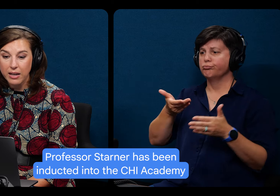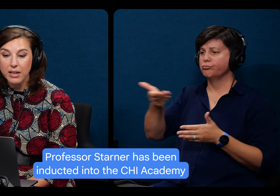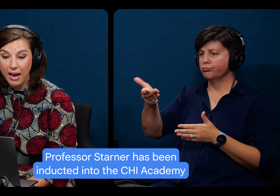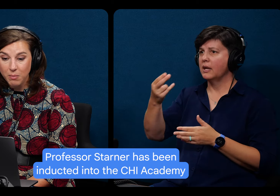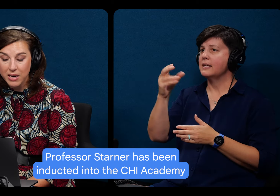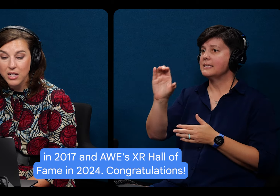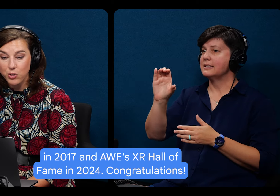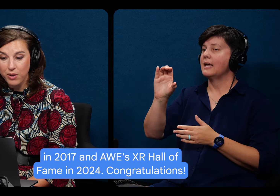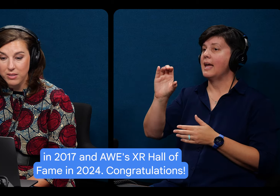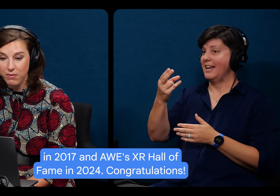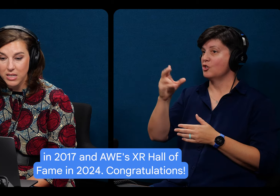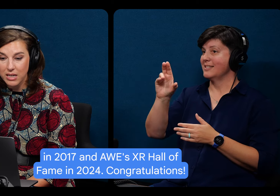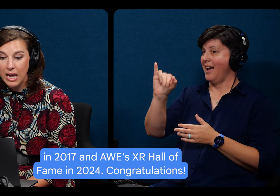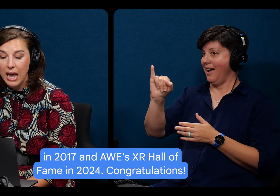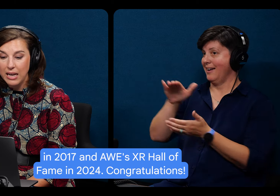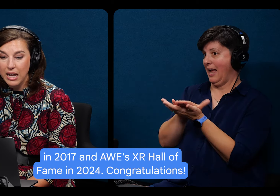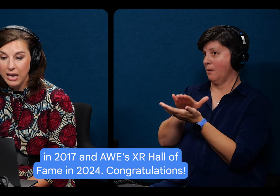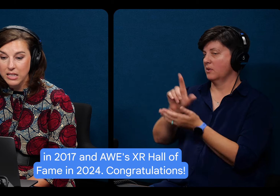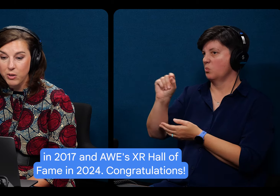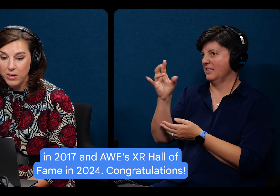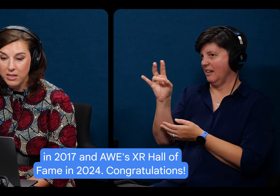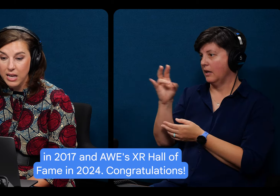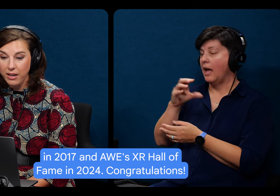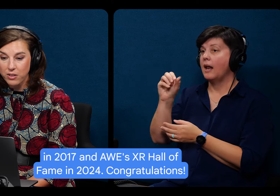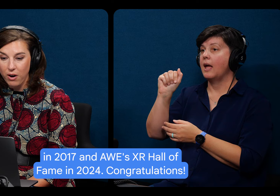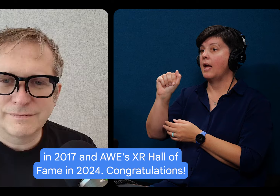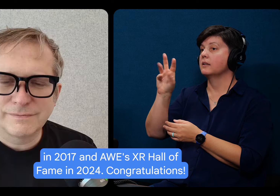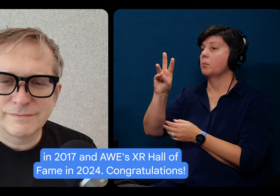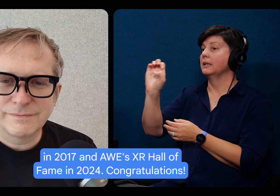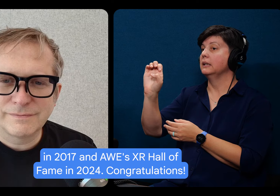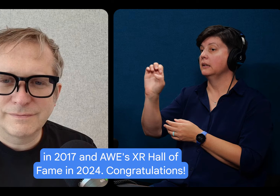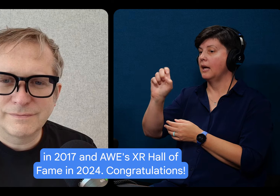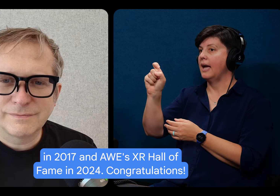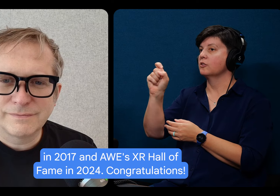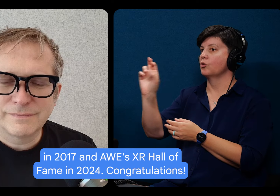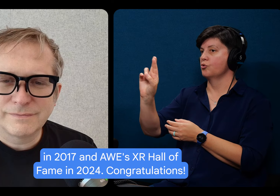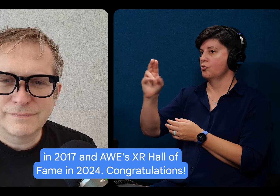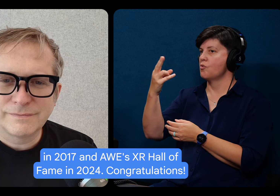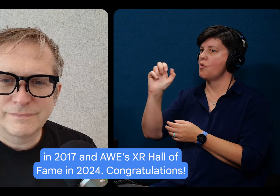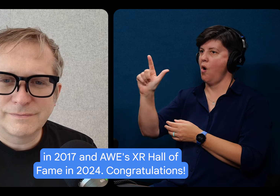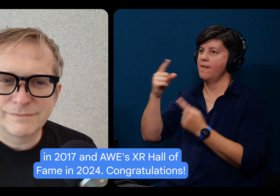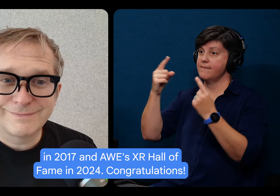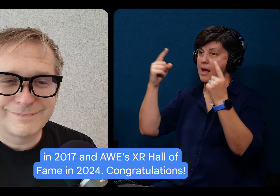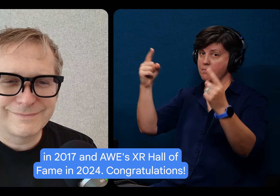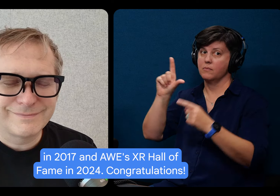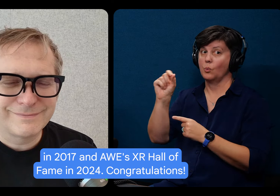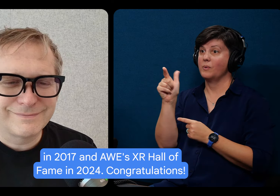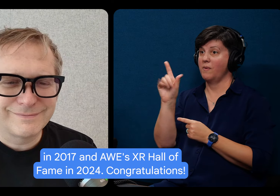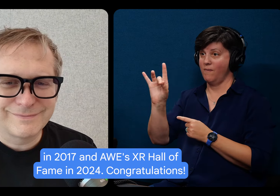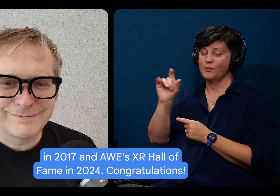Academy in 2017 and AWE's XR Hall of Fame in 2024.